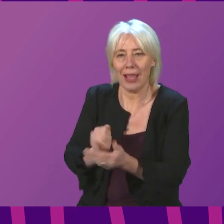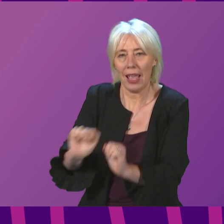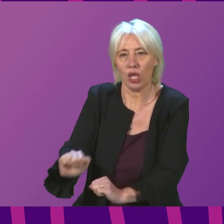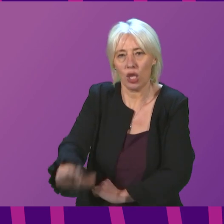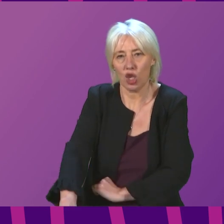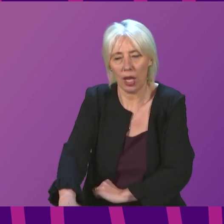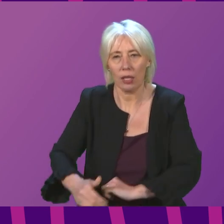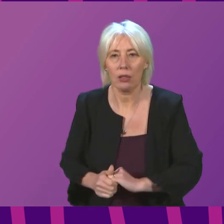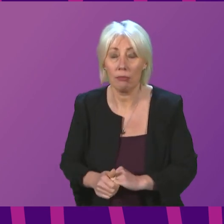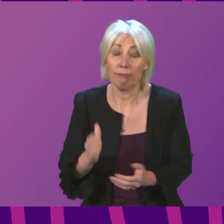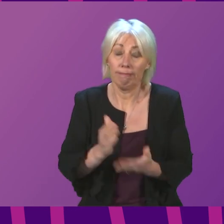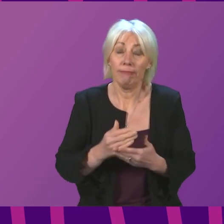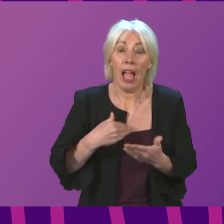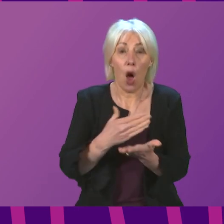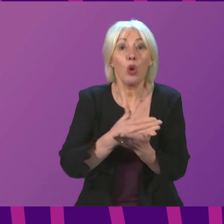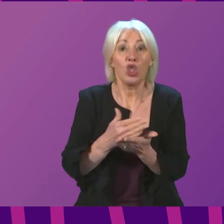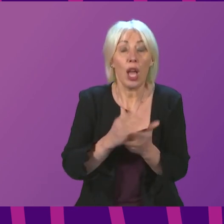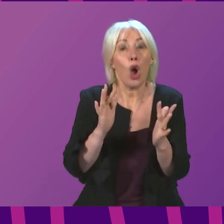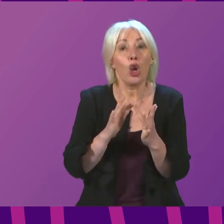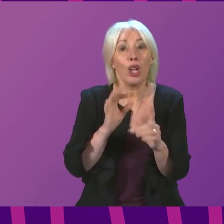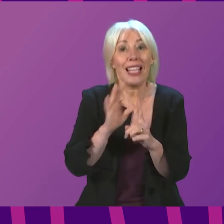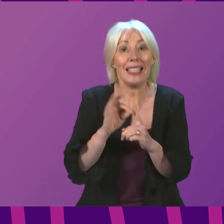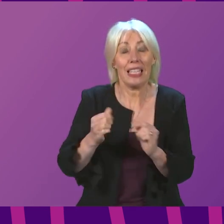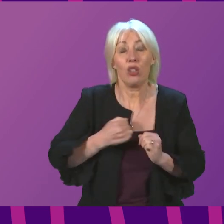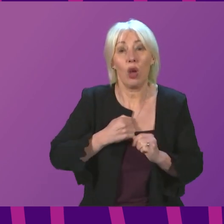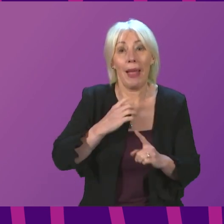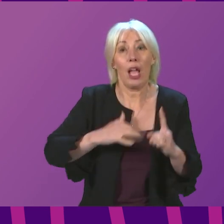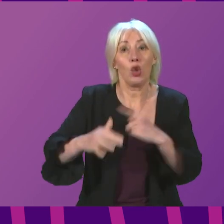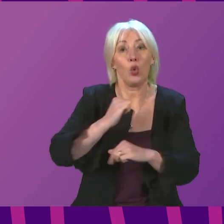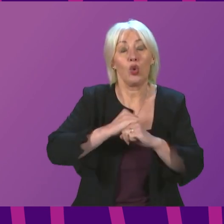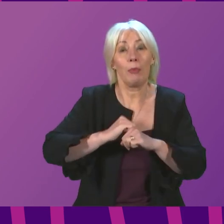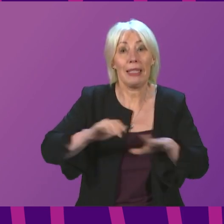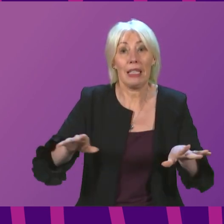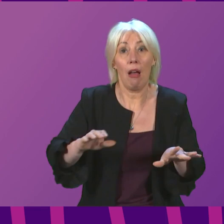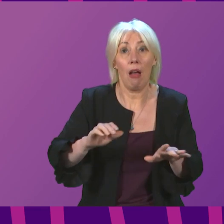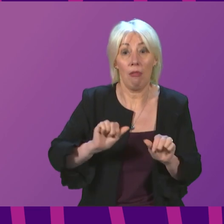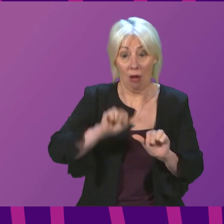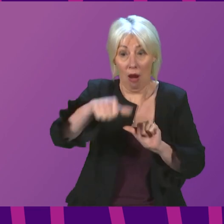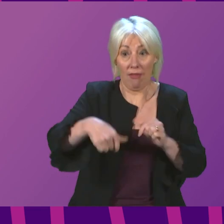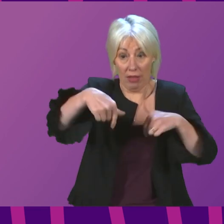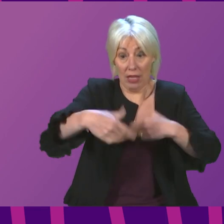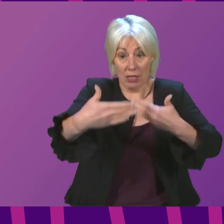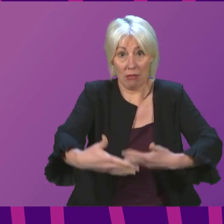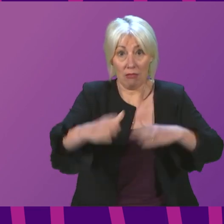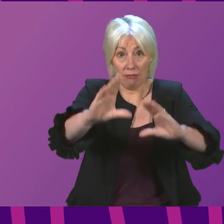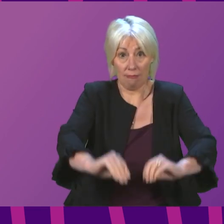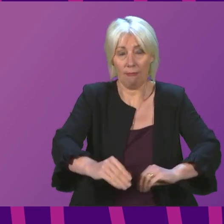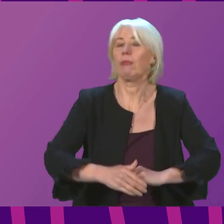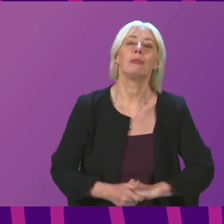share Childline contact details on social media later today, once this session of Parliament has concluded.